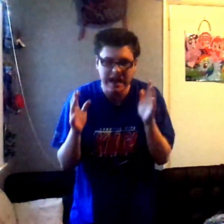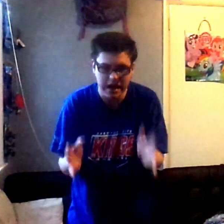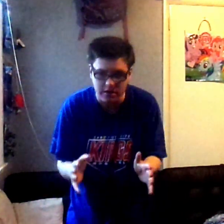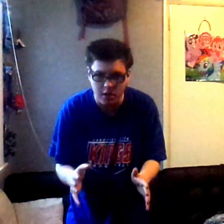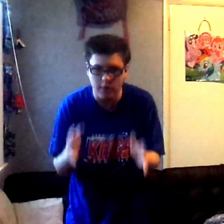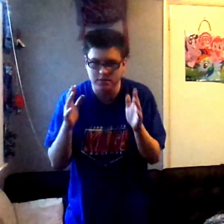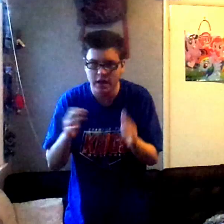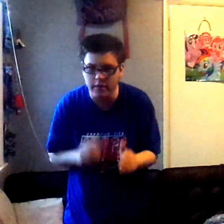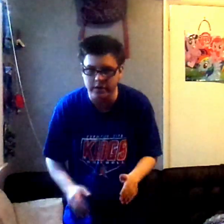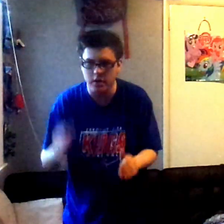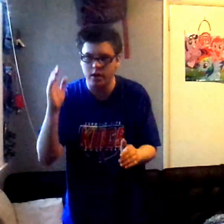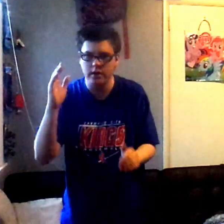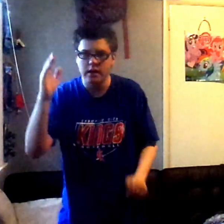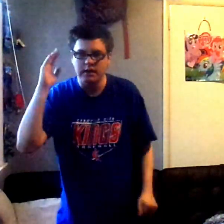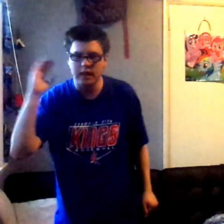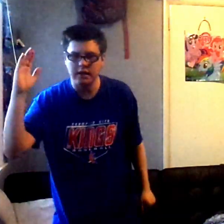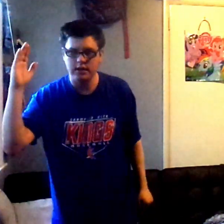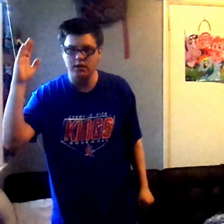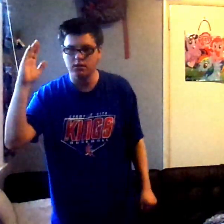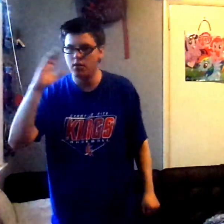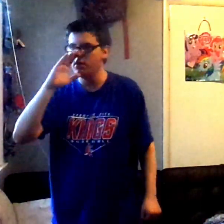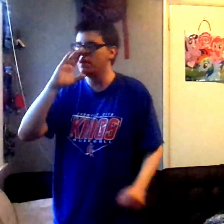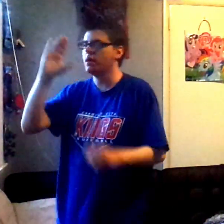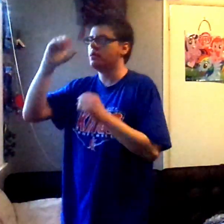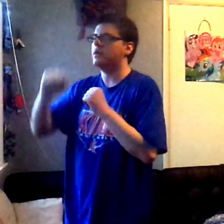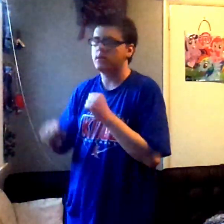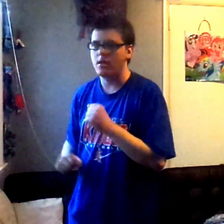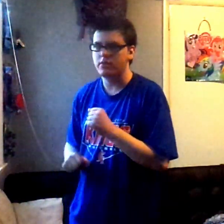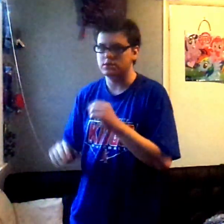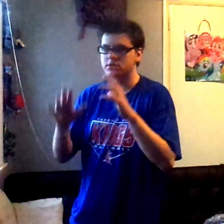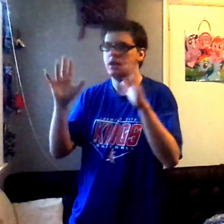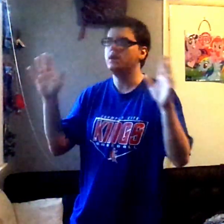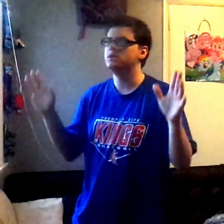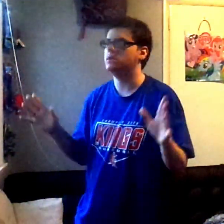iCarly was airing on the Nickelodeon television stations.